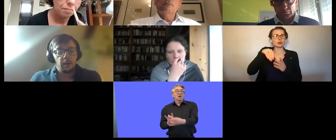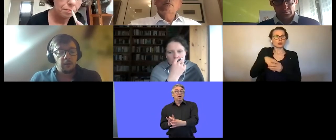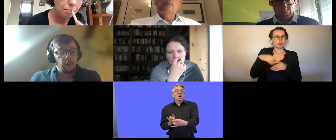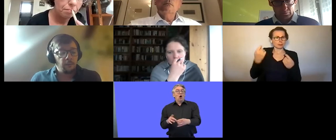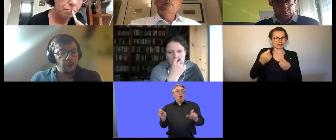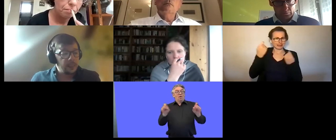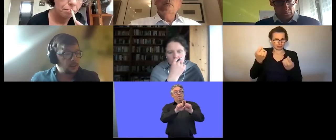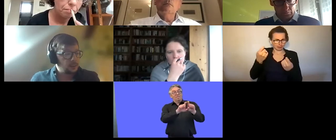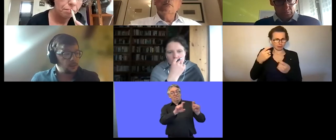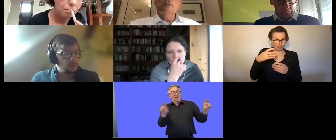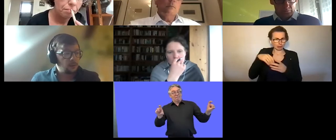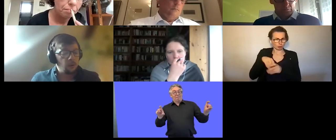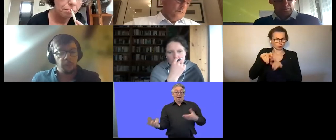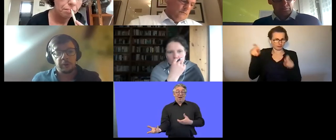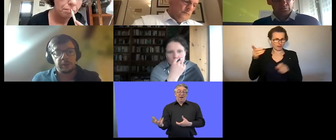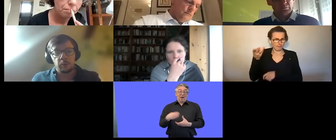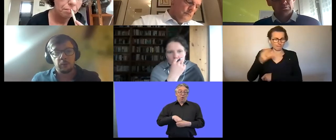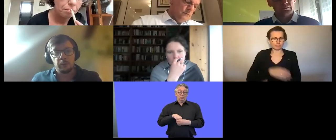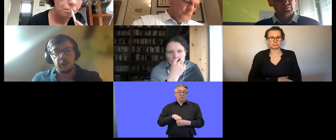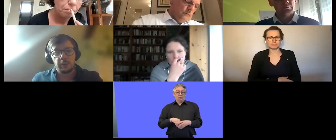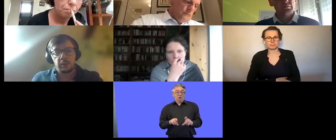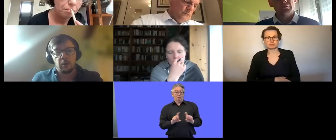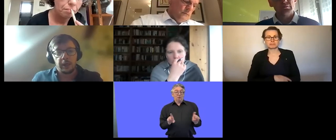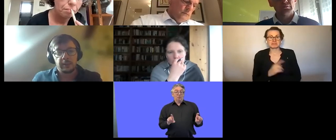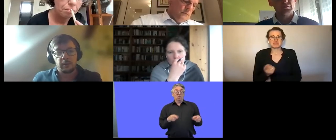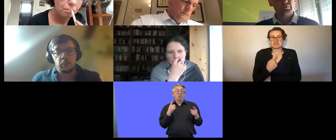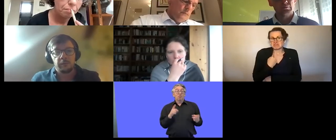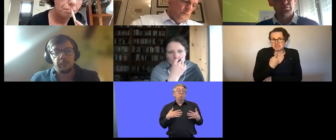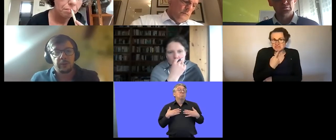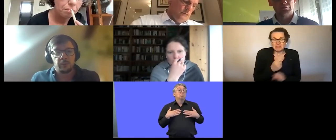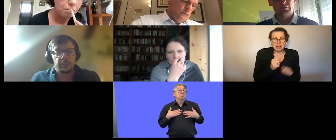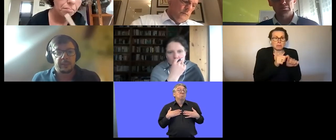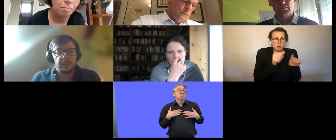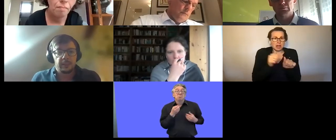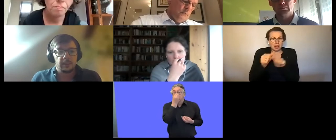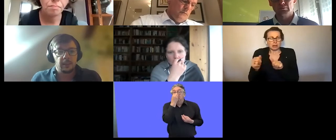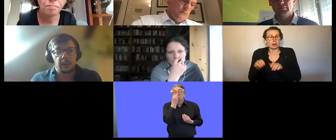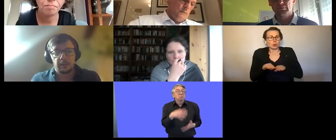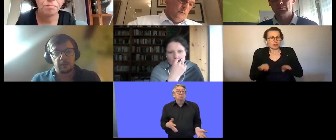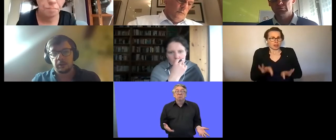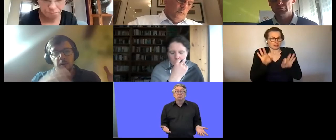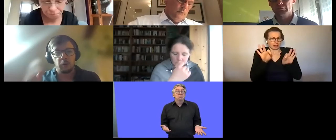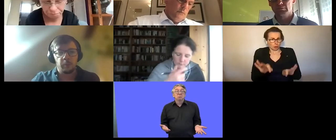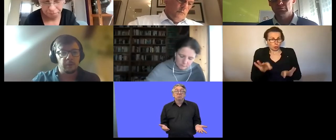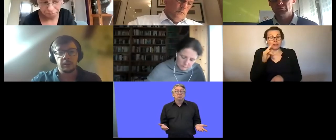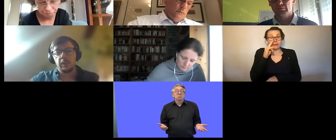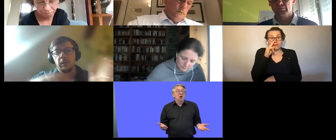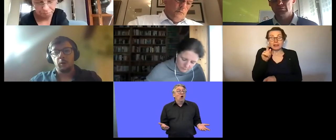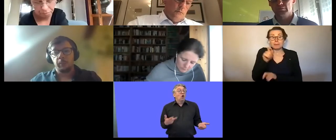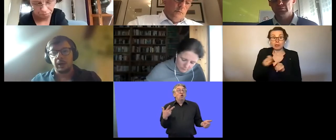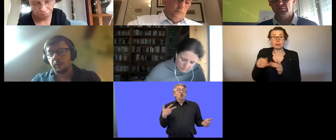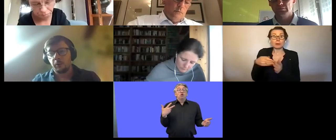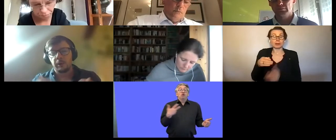for us all models are good models as long as they are good for persons with disabilities uh social economy models